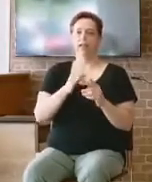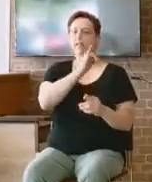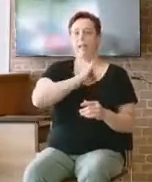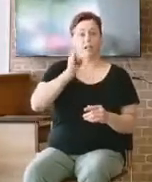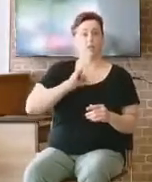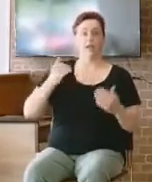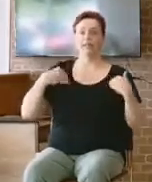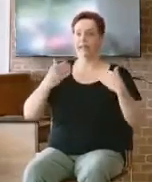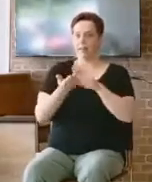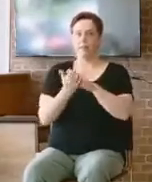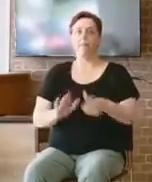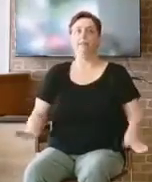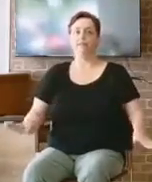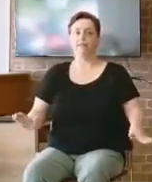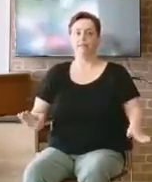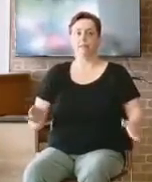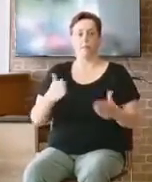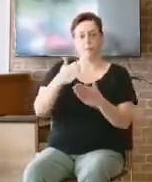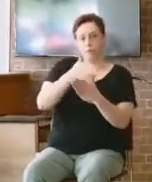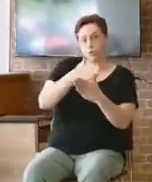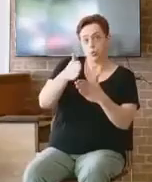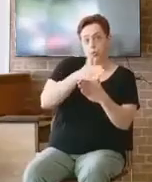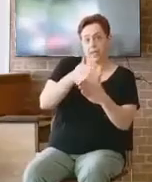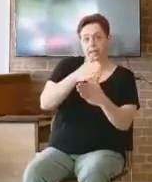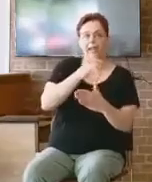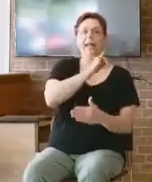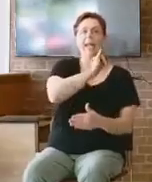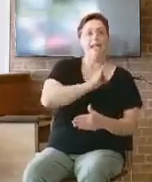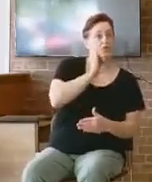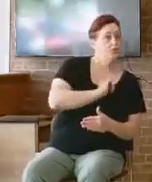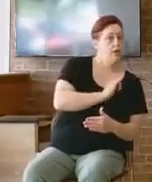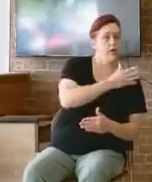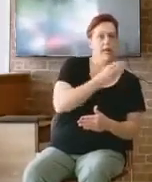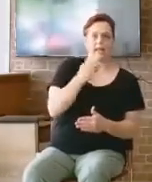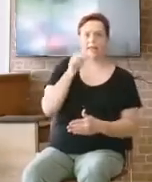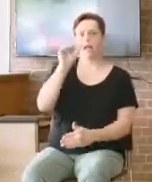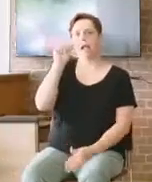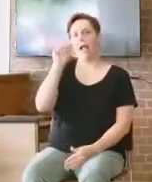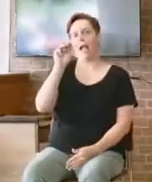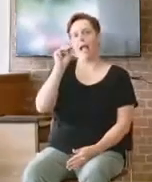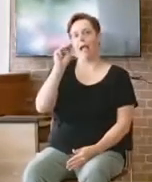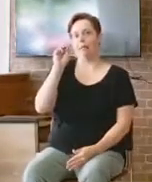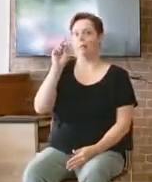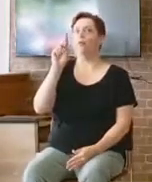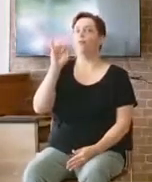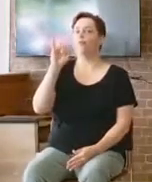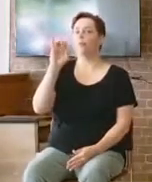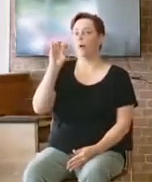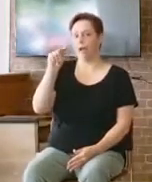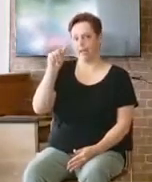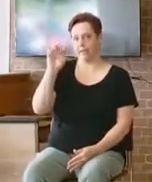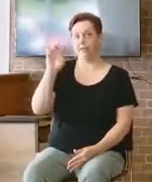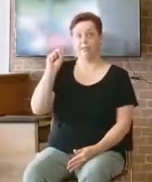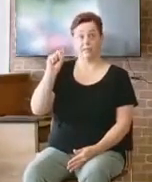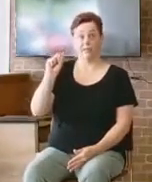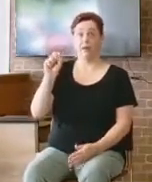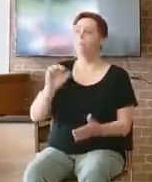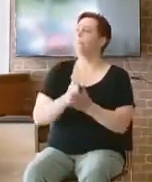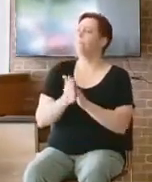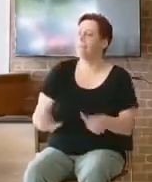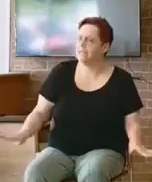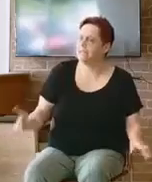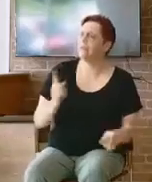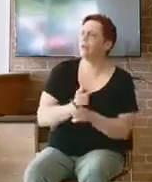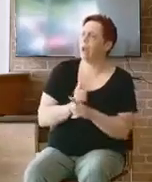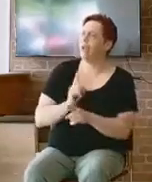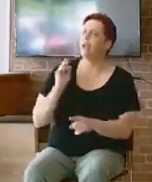Peace between them. Man, that would be amazing. Peace. It would be nice to have, wouldn't it? Peace in America? More than